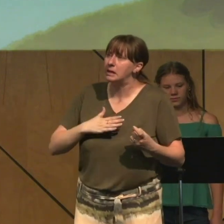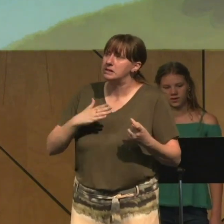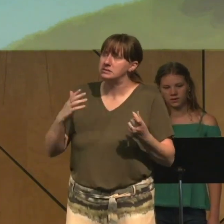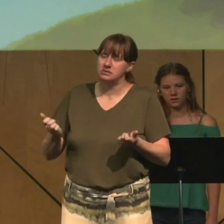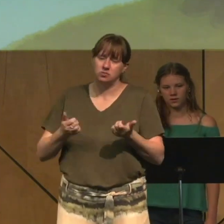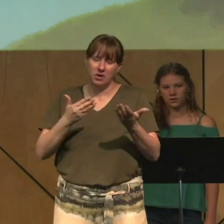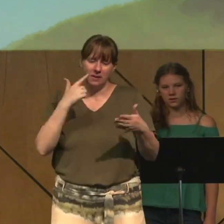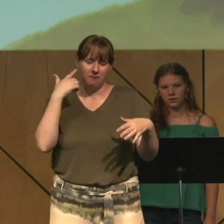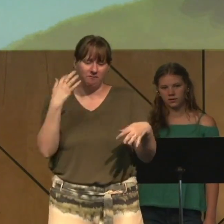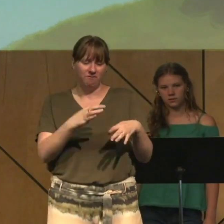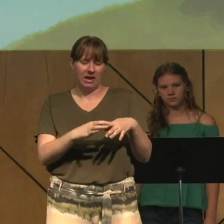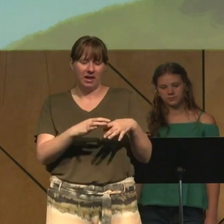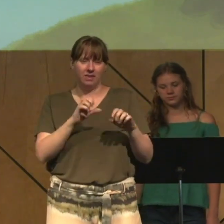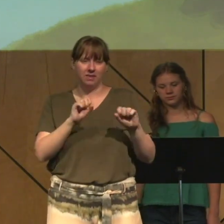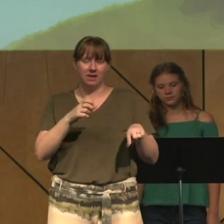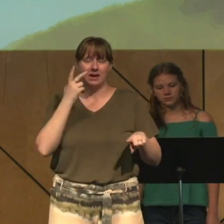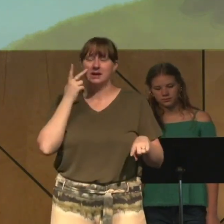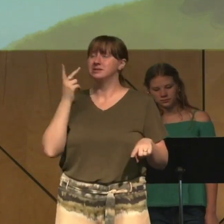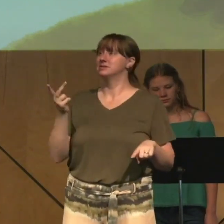to live.